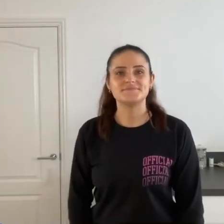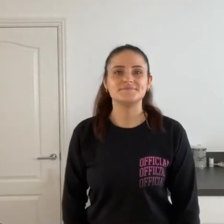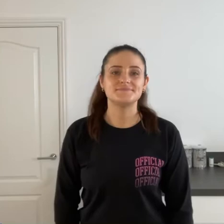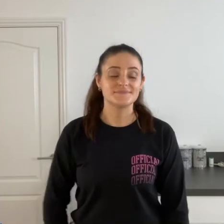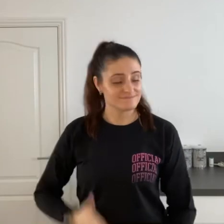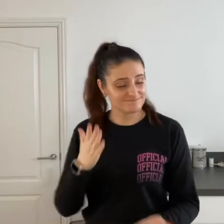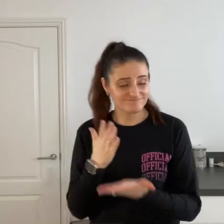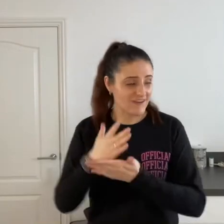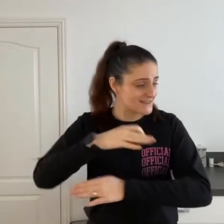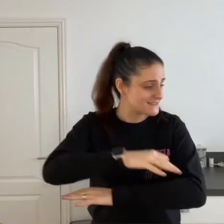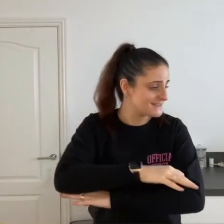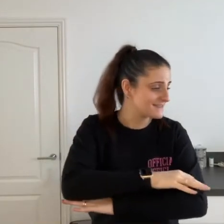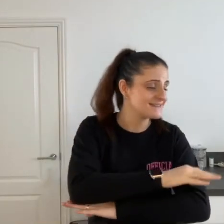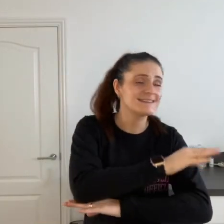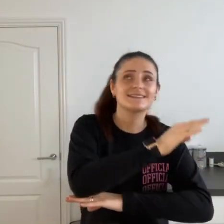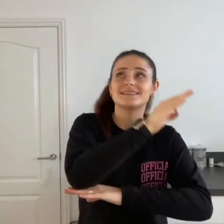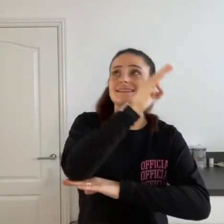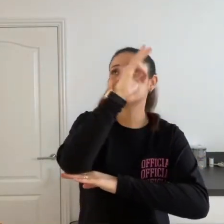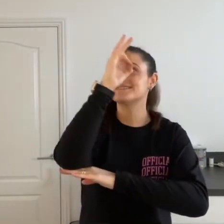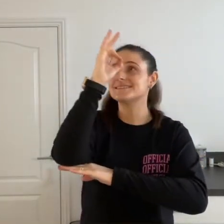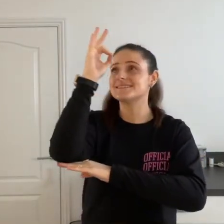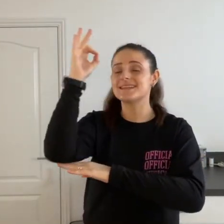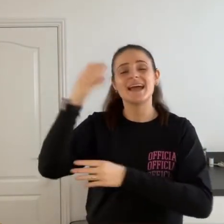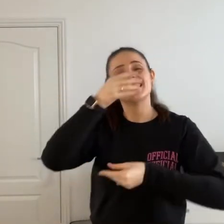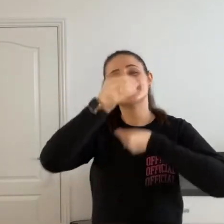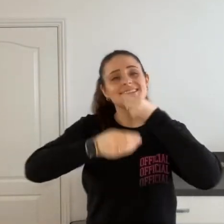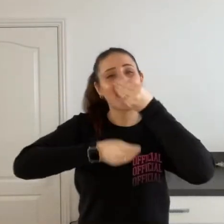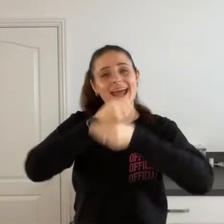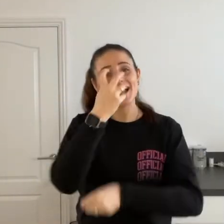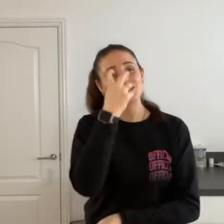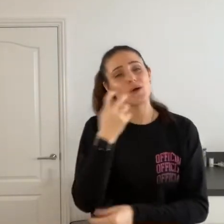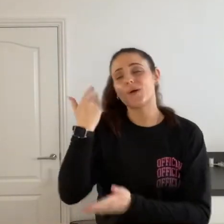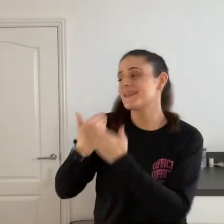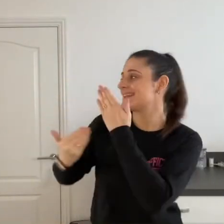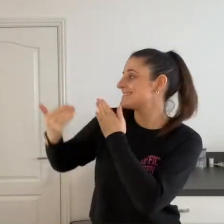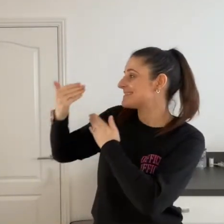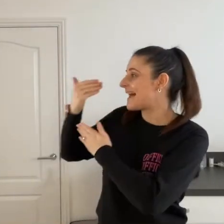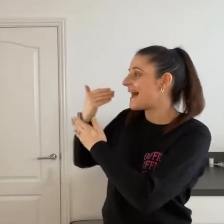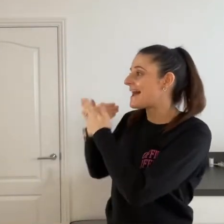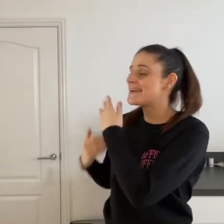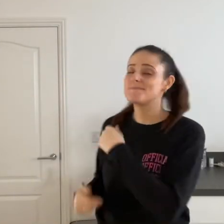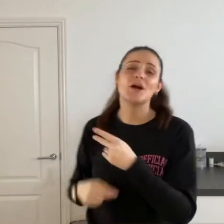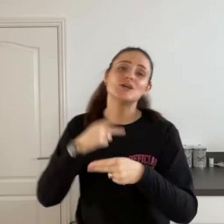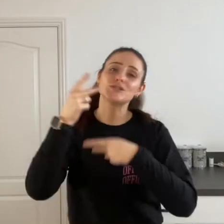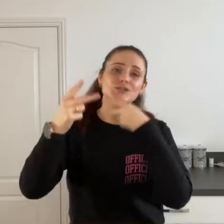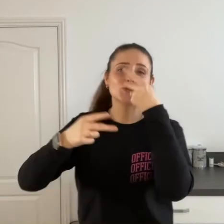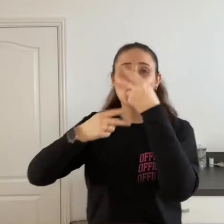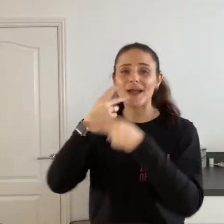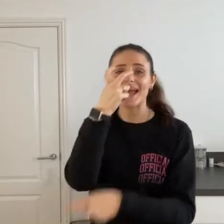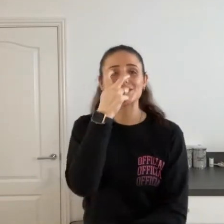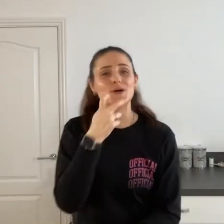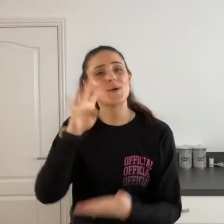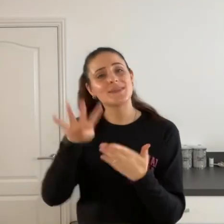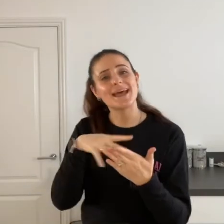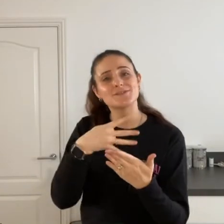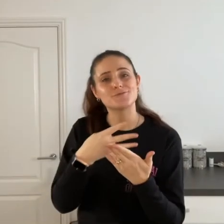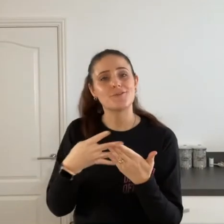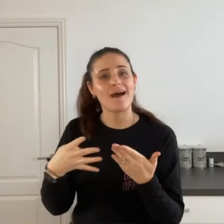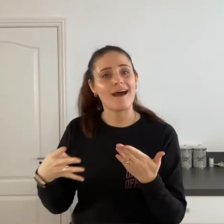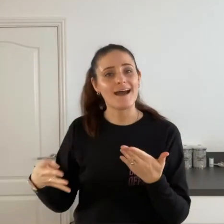Rising in the east Tale as old as time Song as old as rhyme